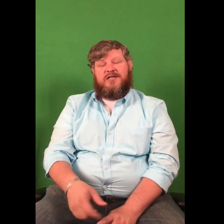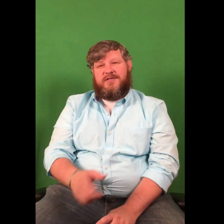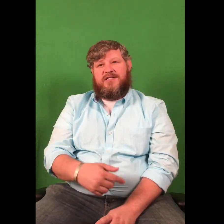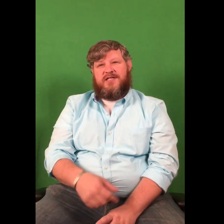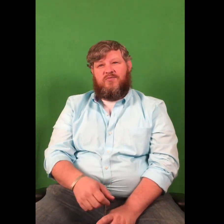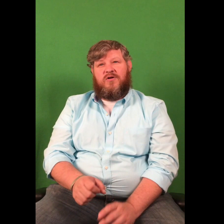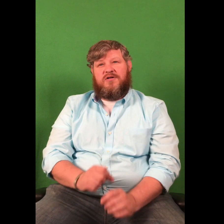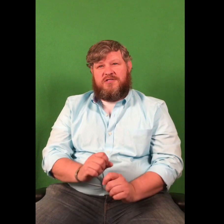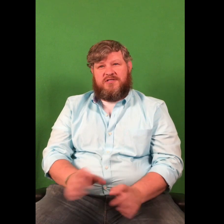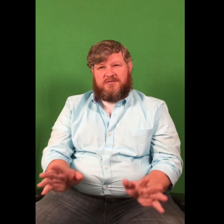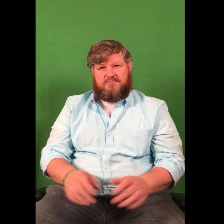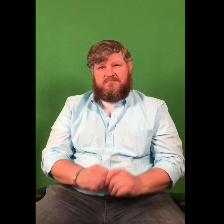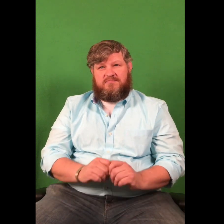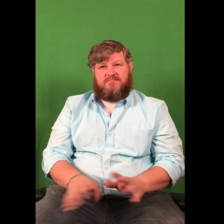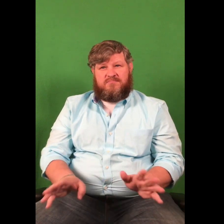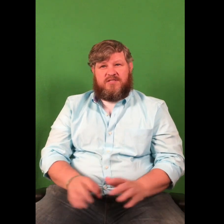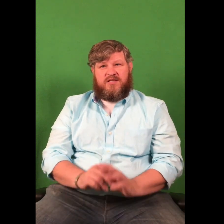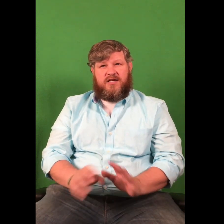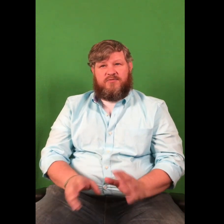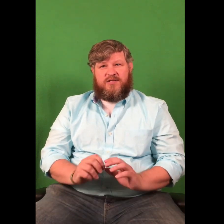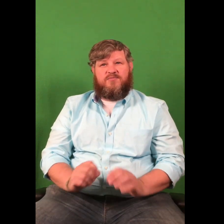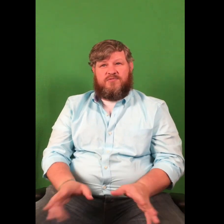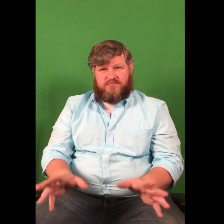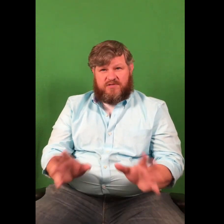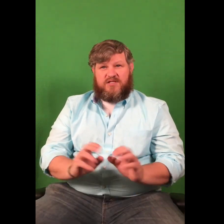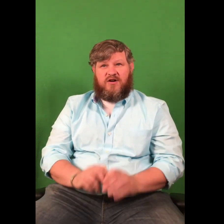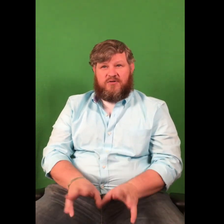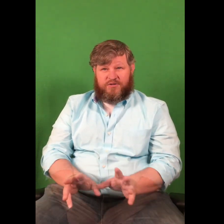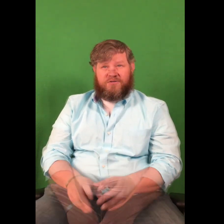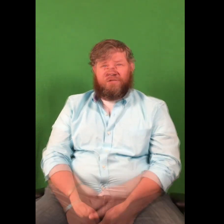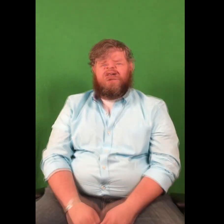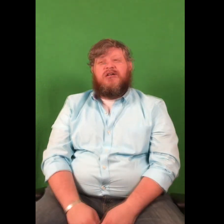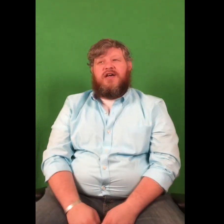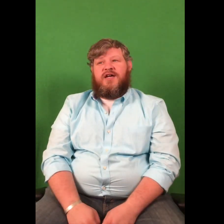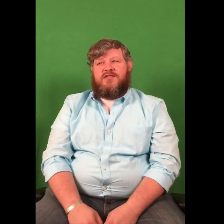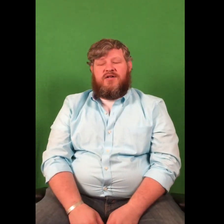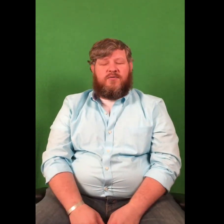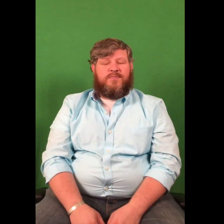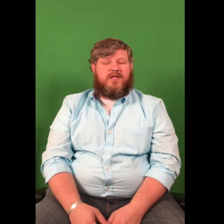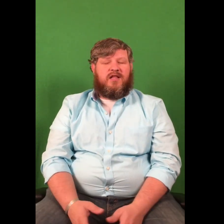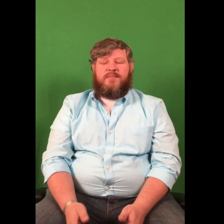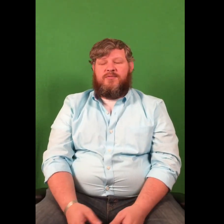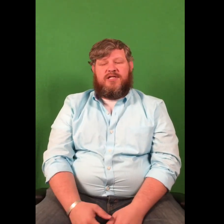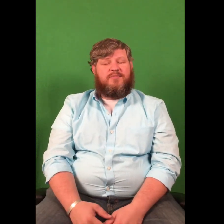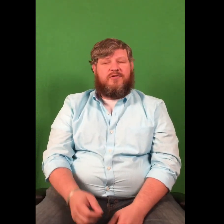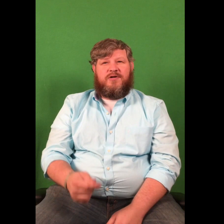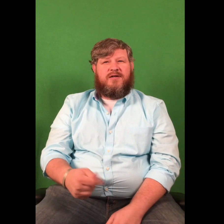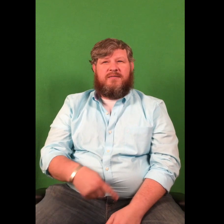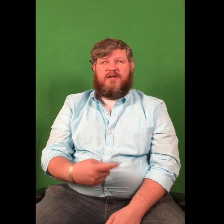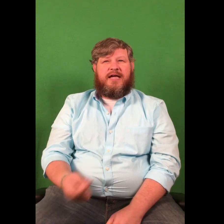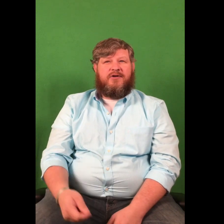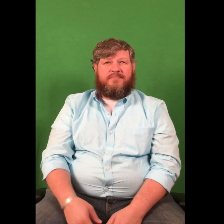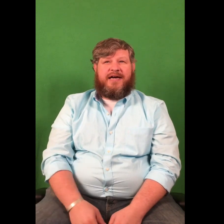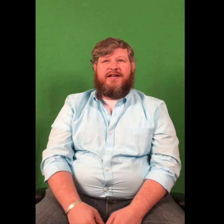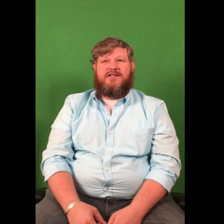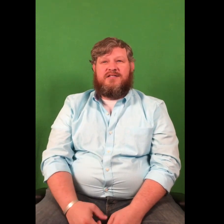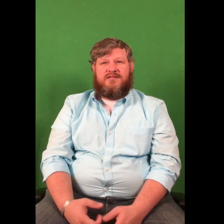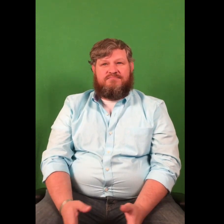to come in and get water and just say, hey, but this is all yours. And so, a lot of people at that point would get out of the Gatorade packets and,